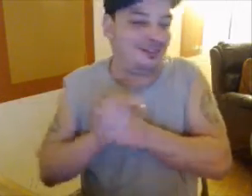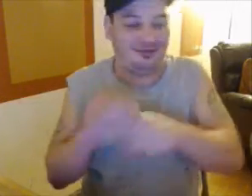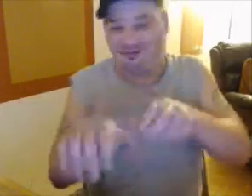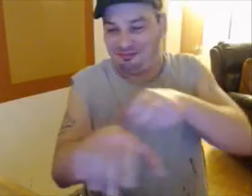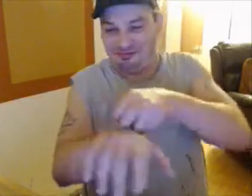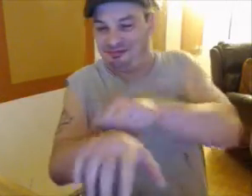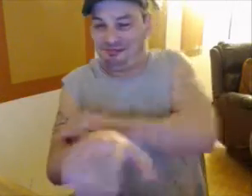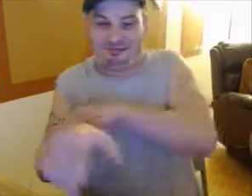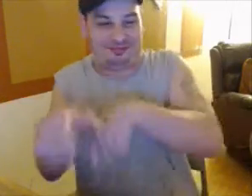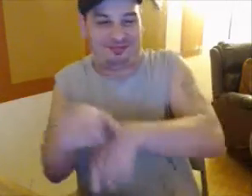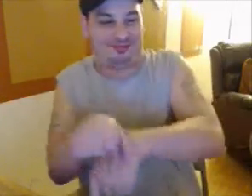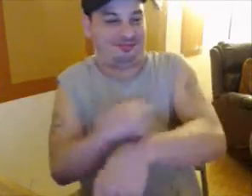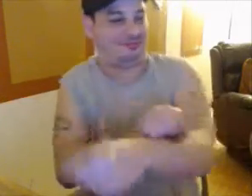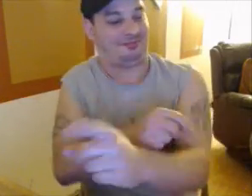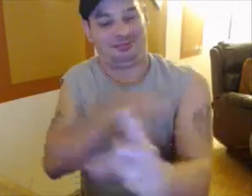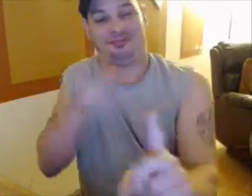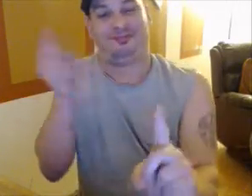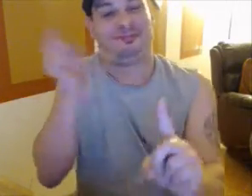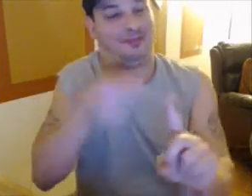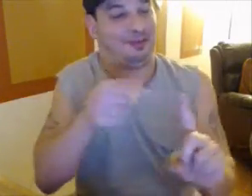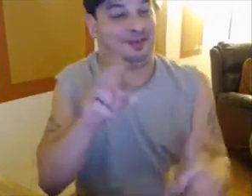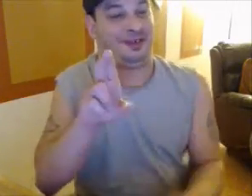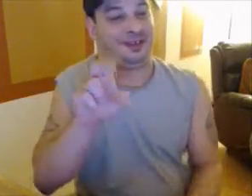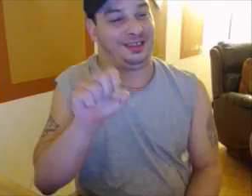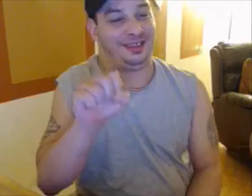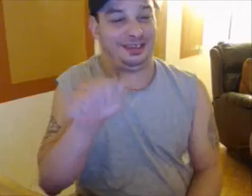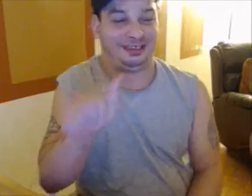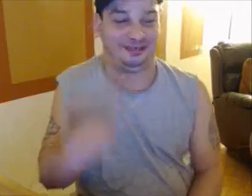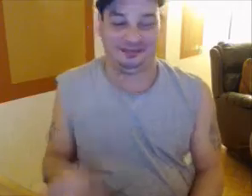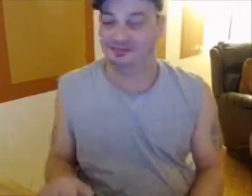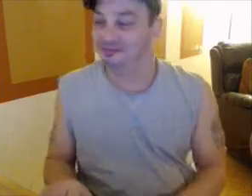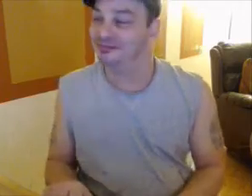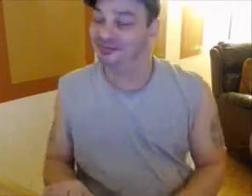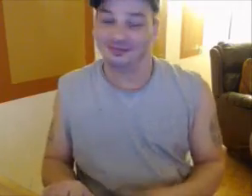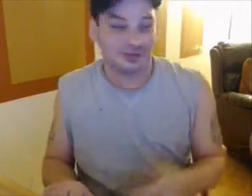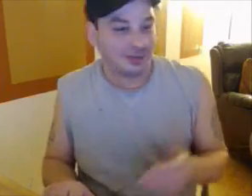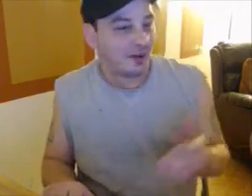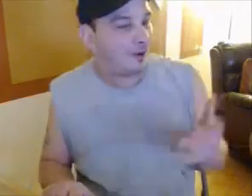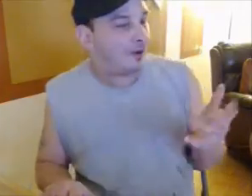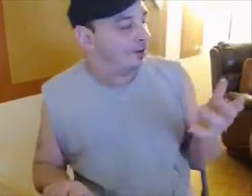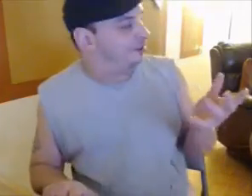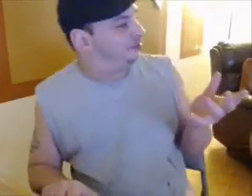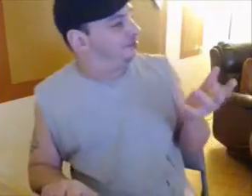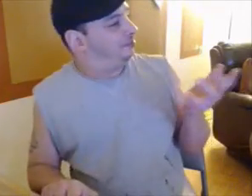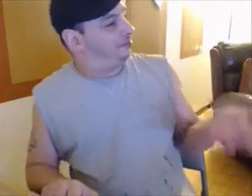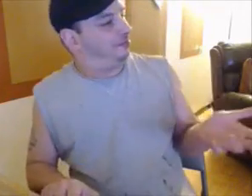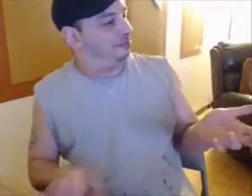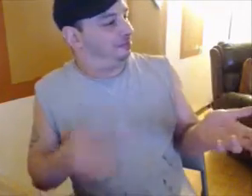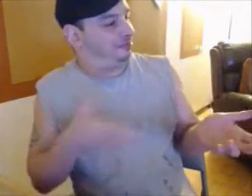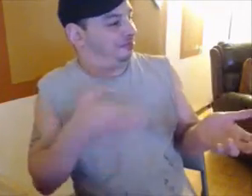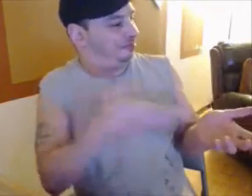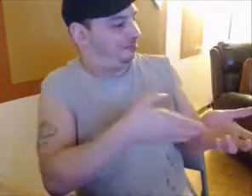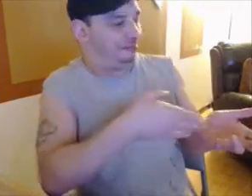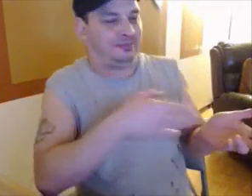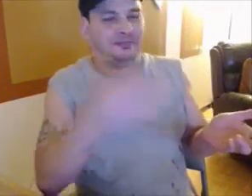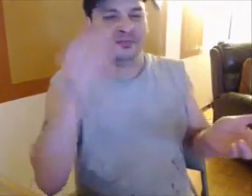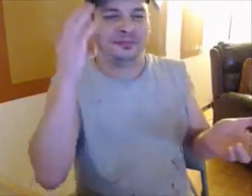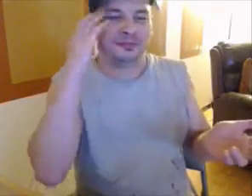More I call is on the way, so keep it here. Alright, all you all do, see Dad Ron.